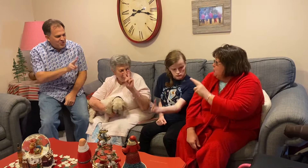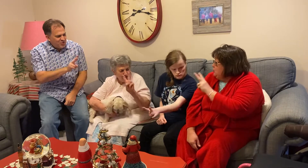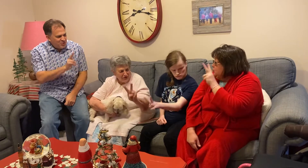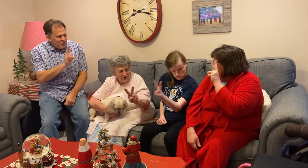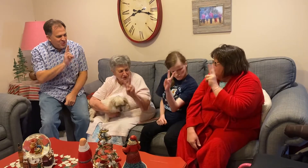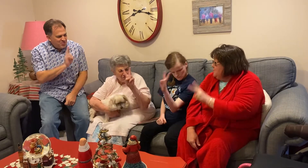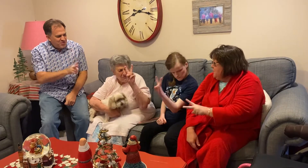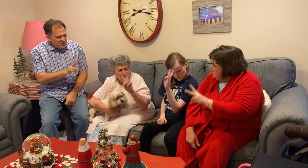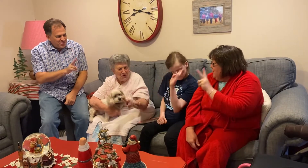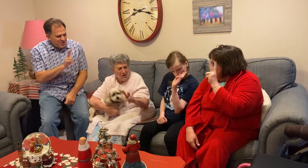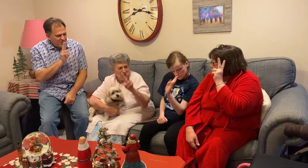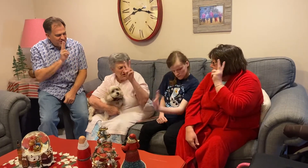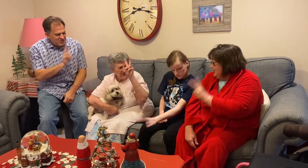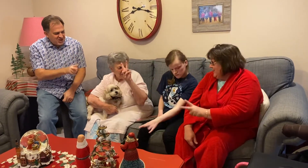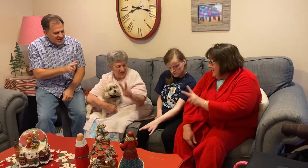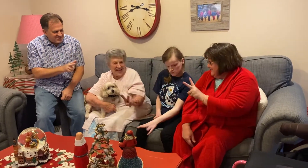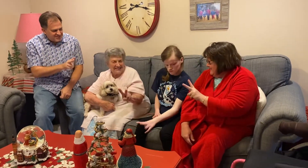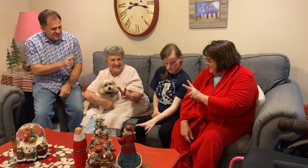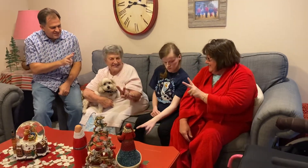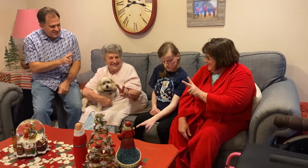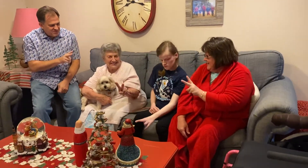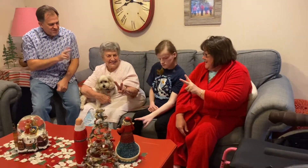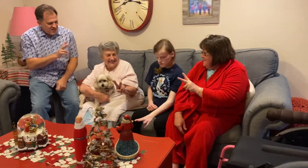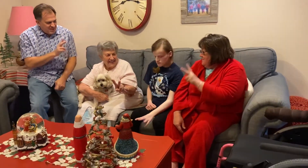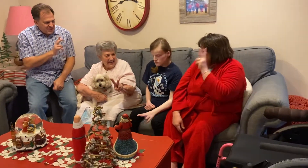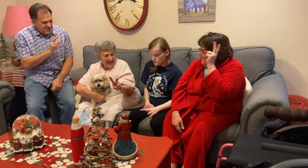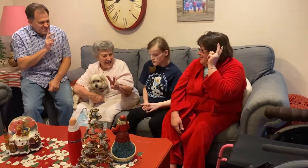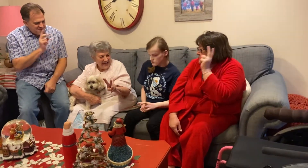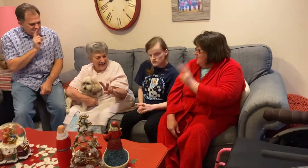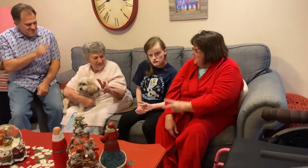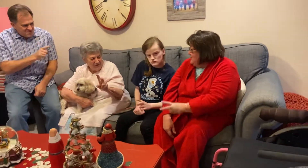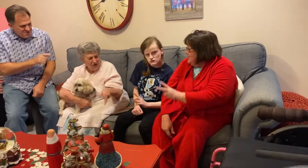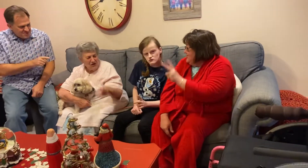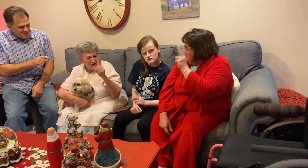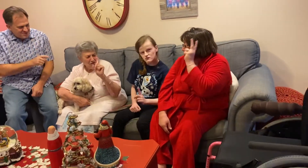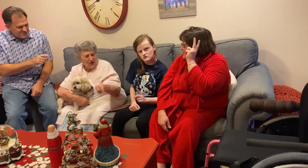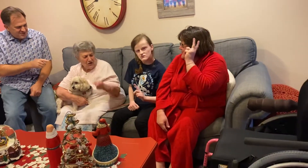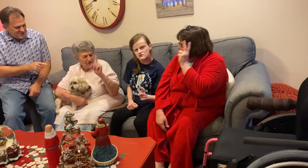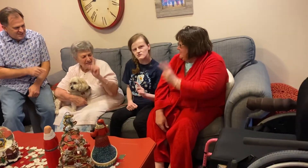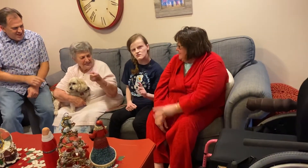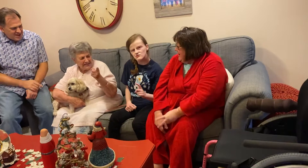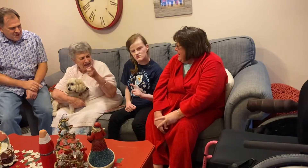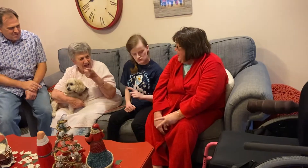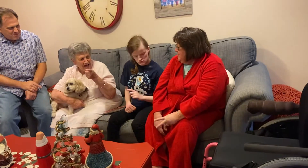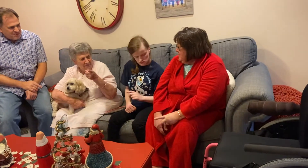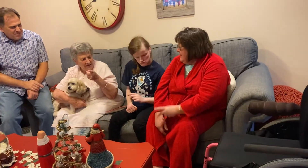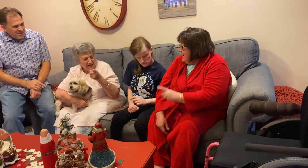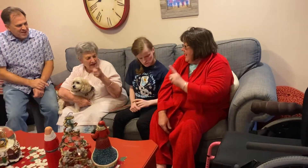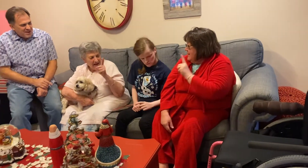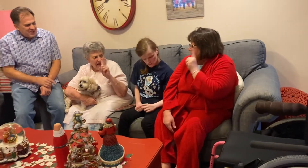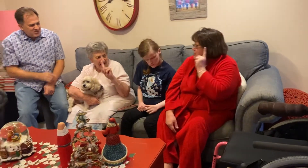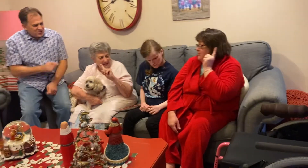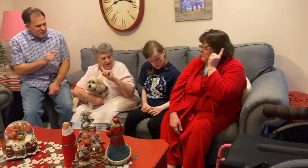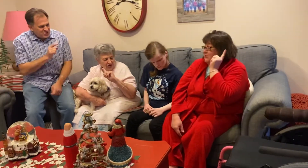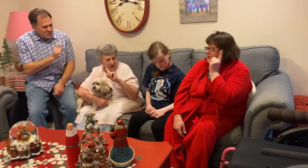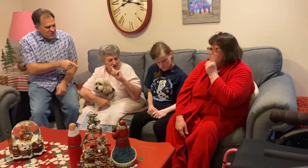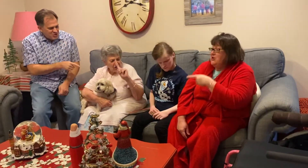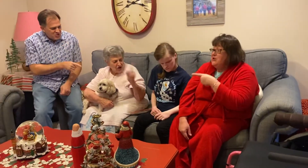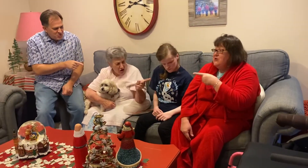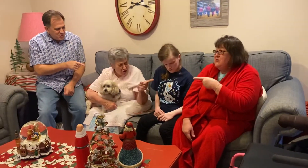more chances. And if you don't stop, I'll turn you